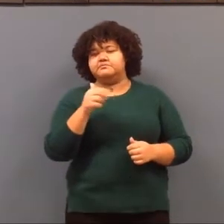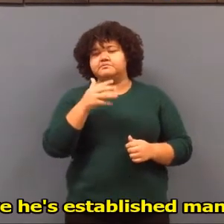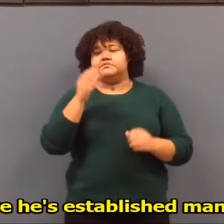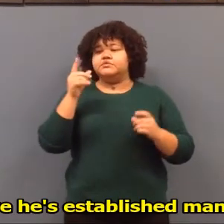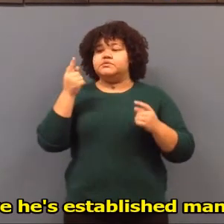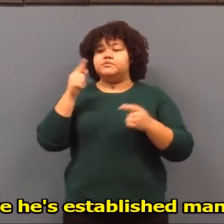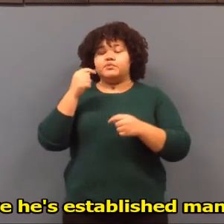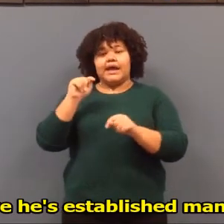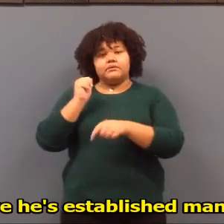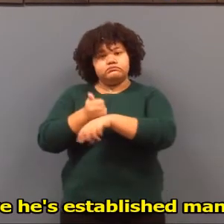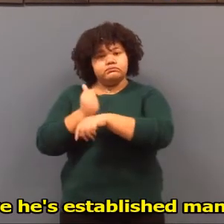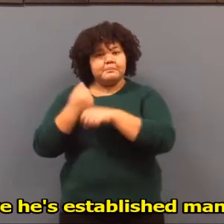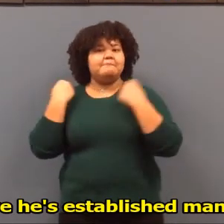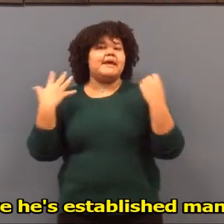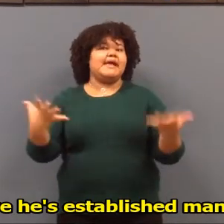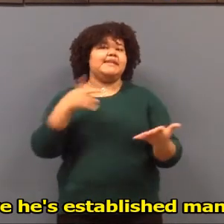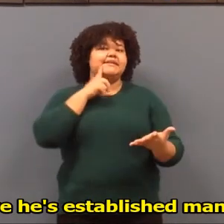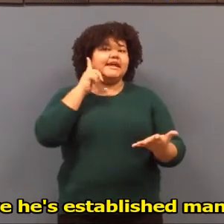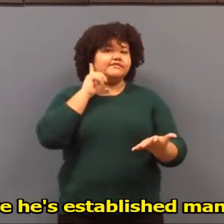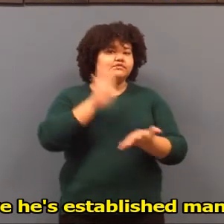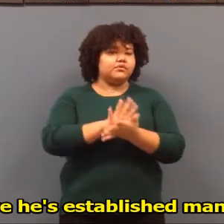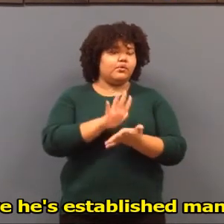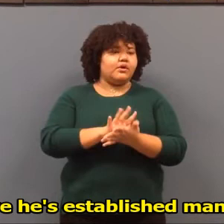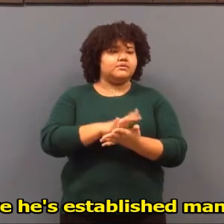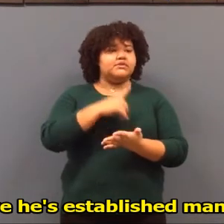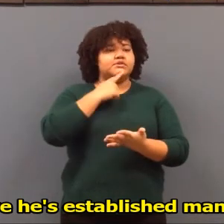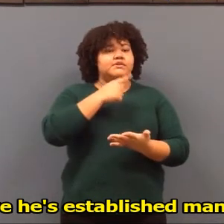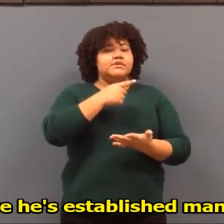mostly in Ghana, where he's established many Deaf schools.